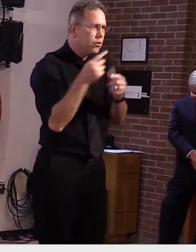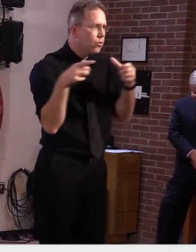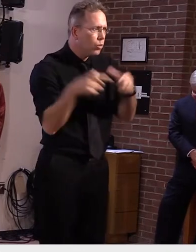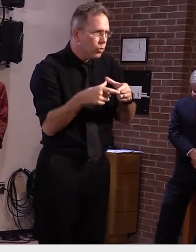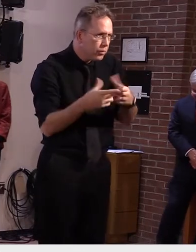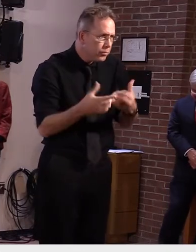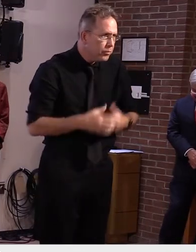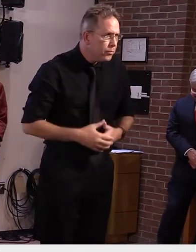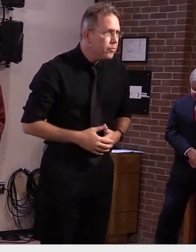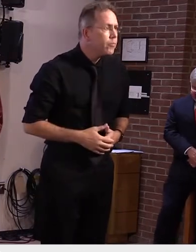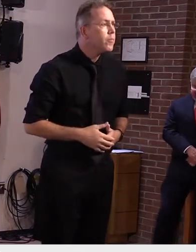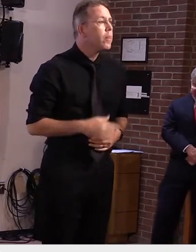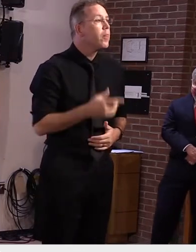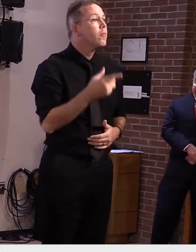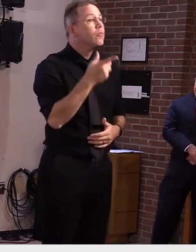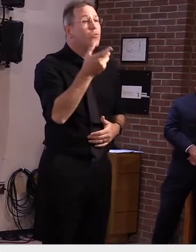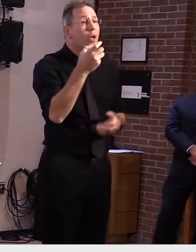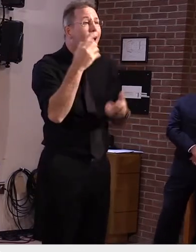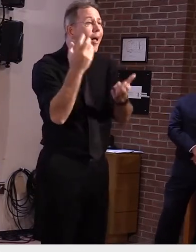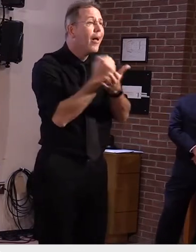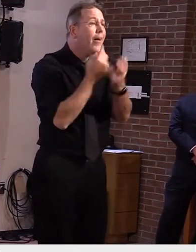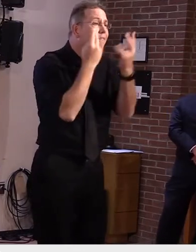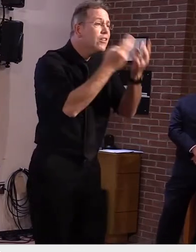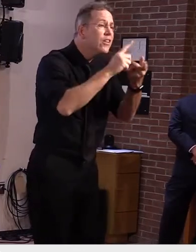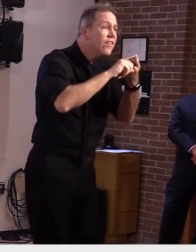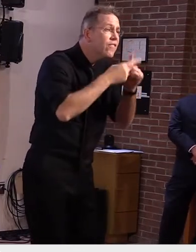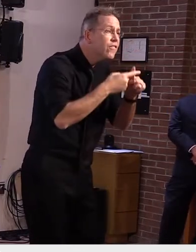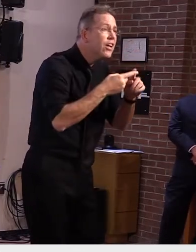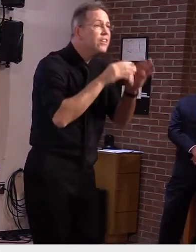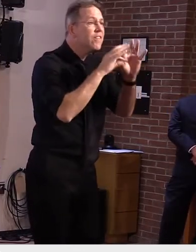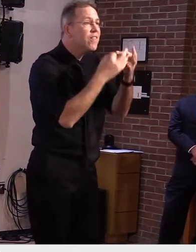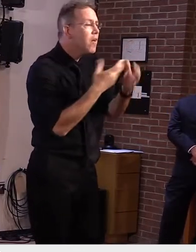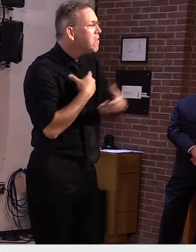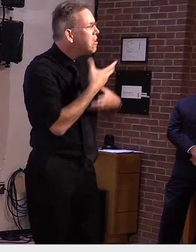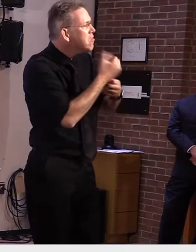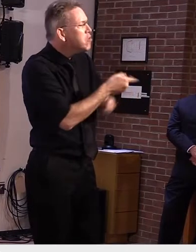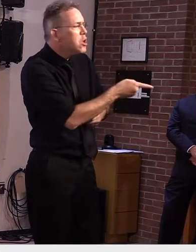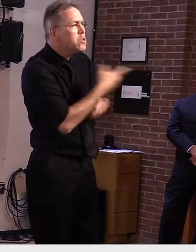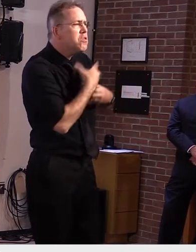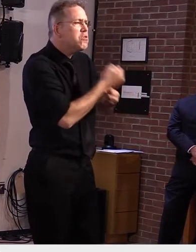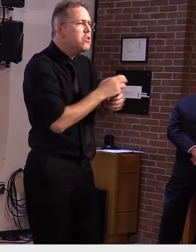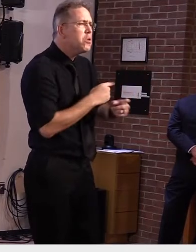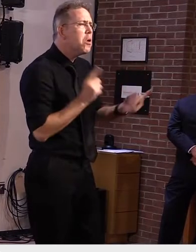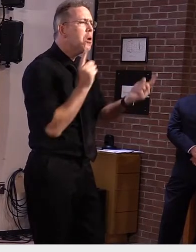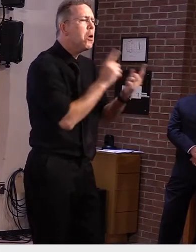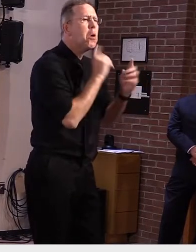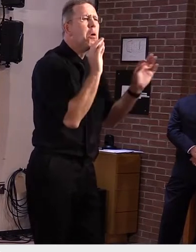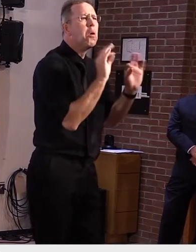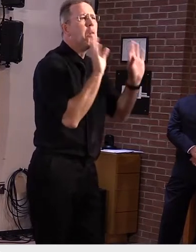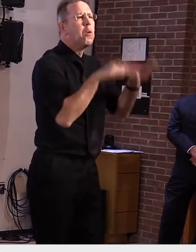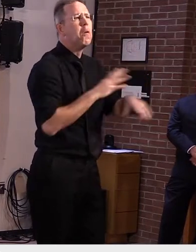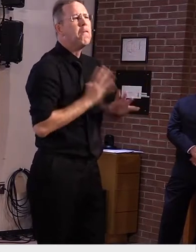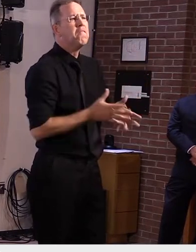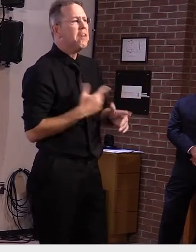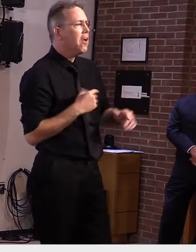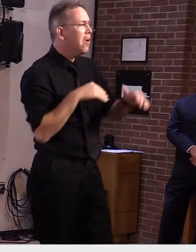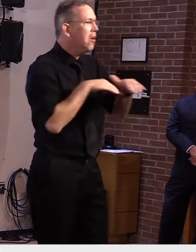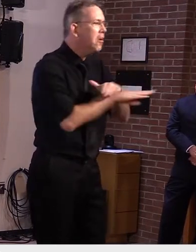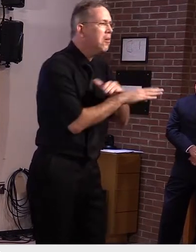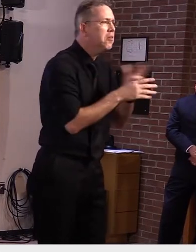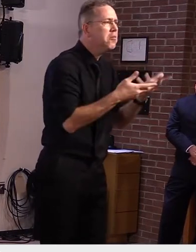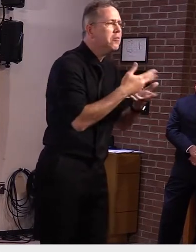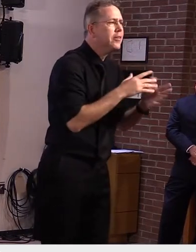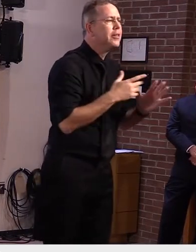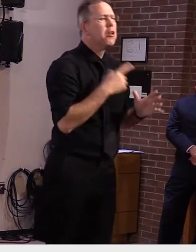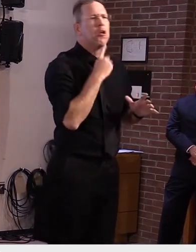and because these are people we trust, we may let our guard down more than we usually do, to not worry too much about